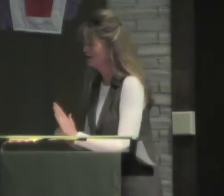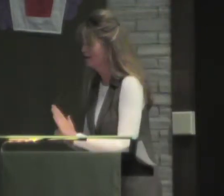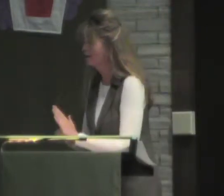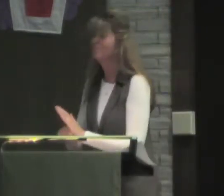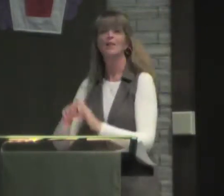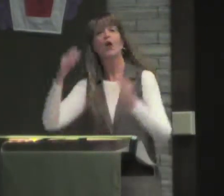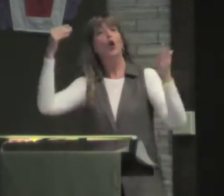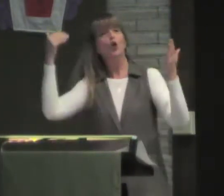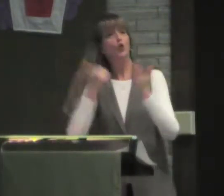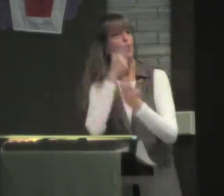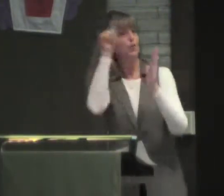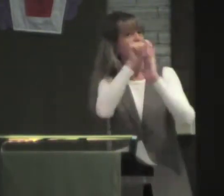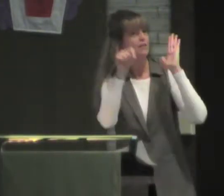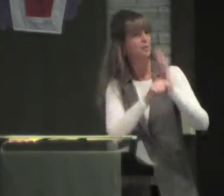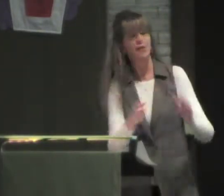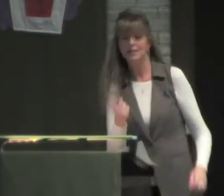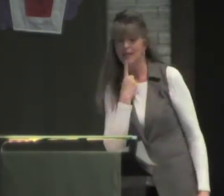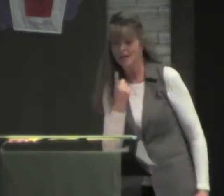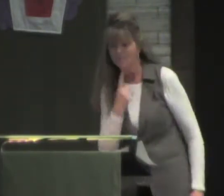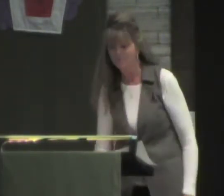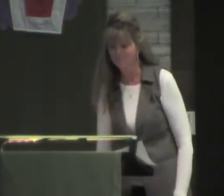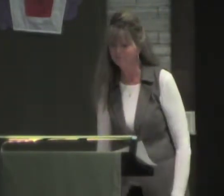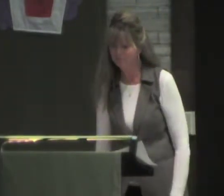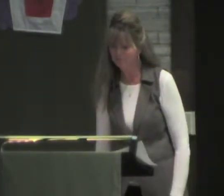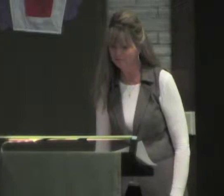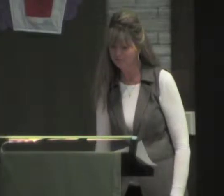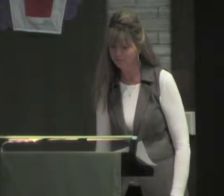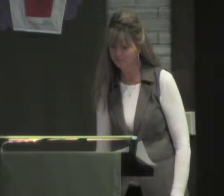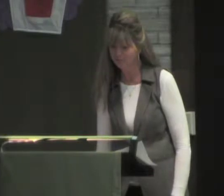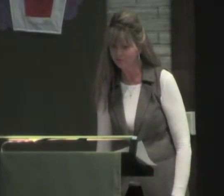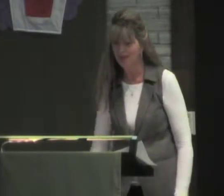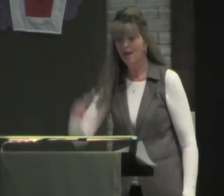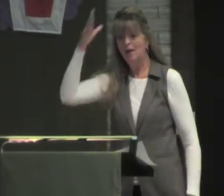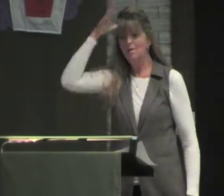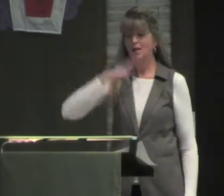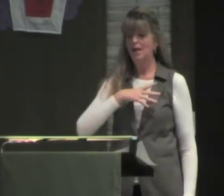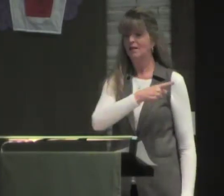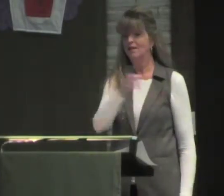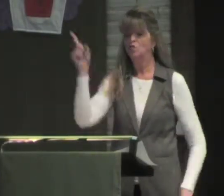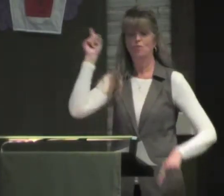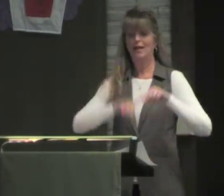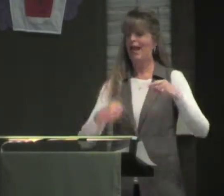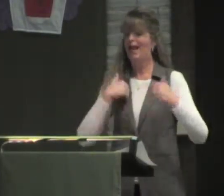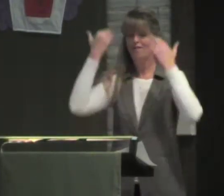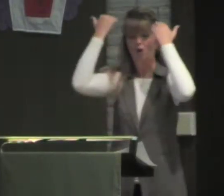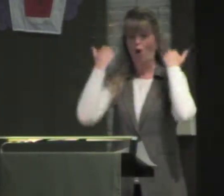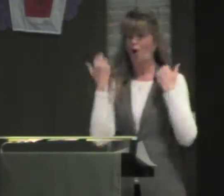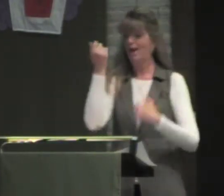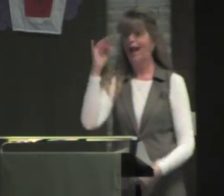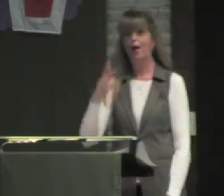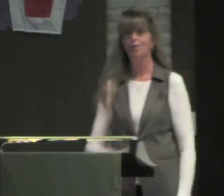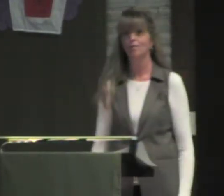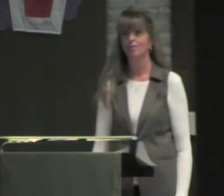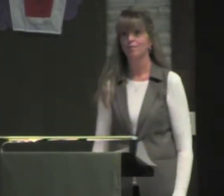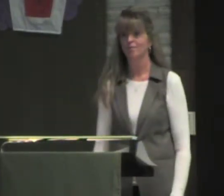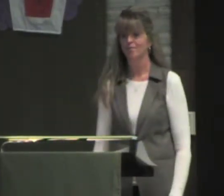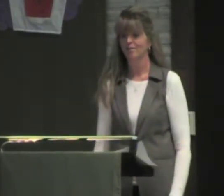Now, that was the Old Testament. And now, let's see what the New Testament says. Men can't have long hair.